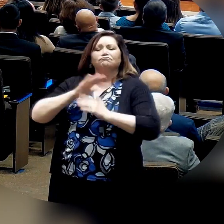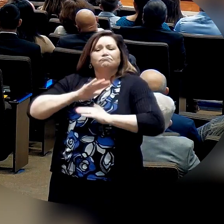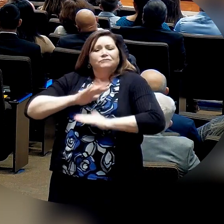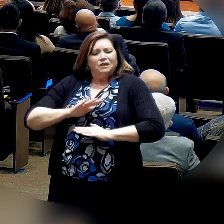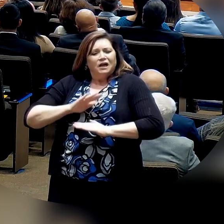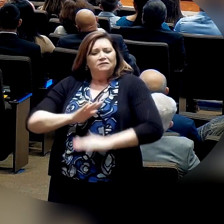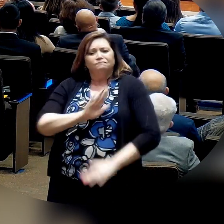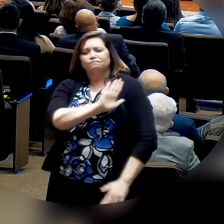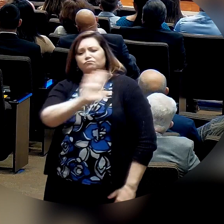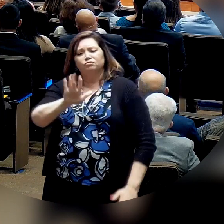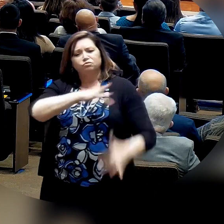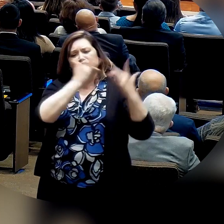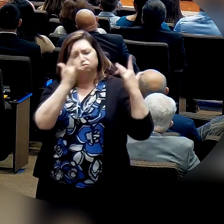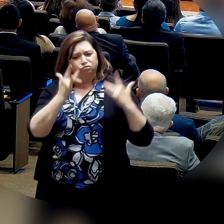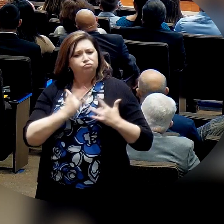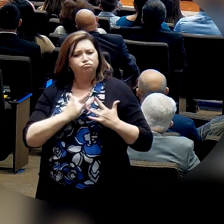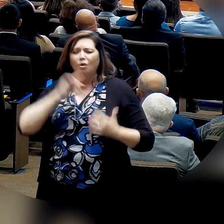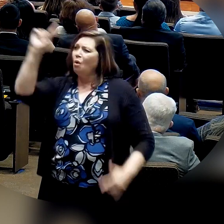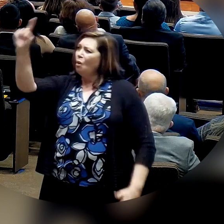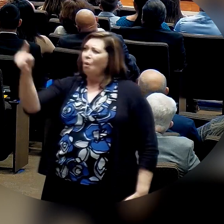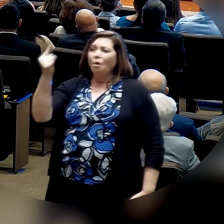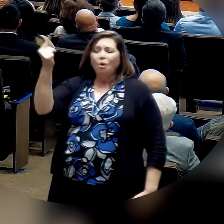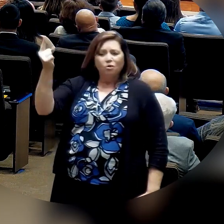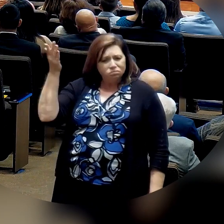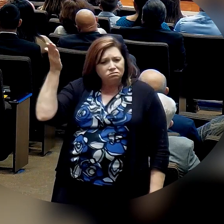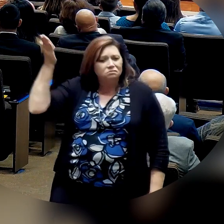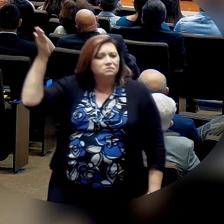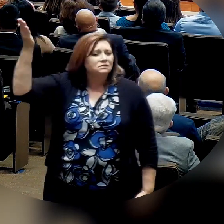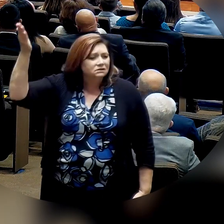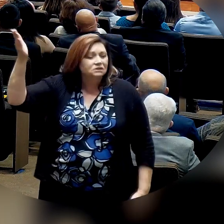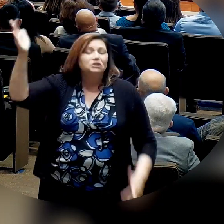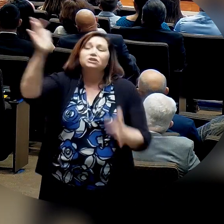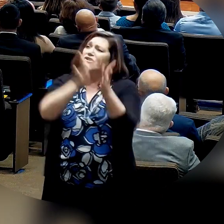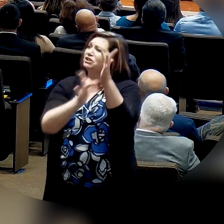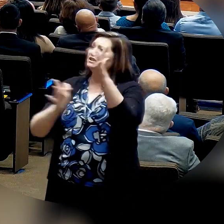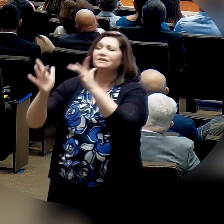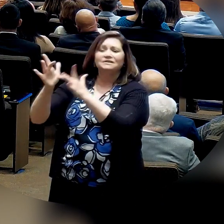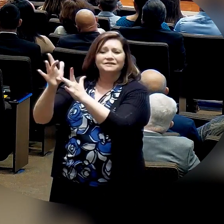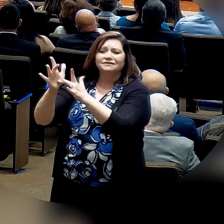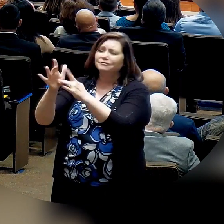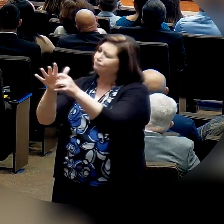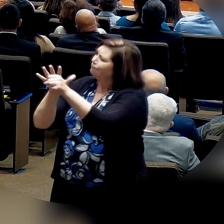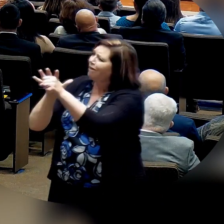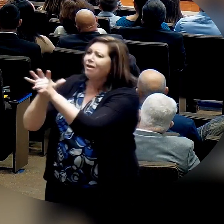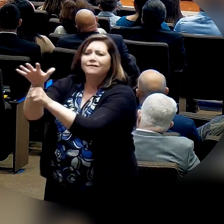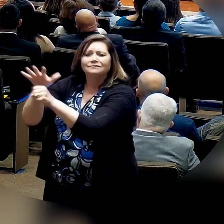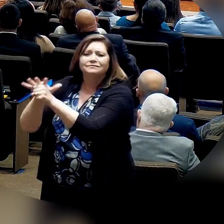He is all we need.